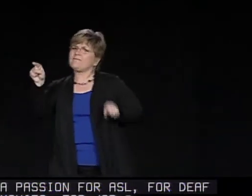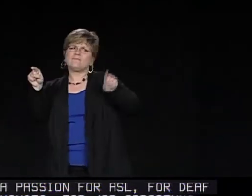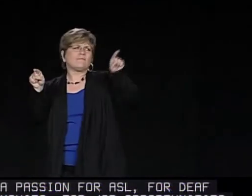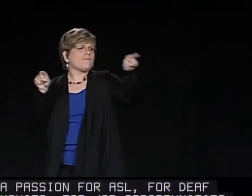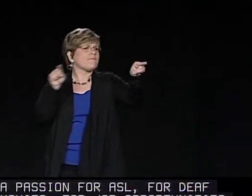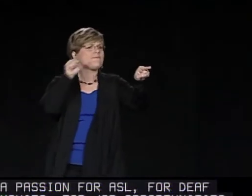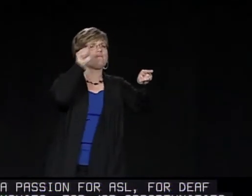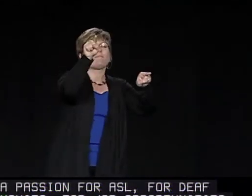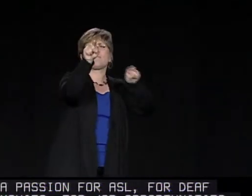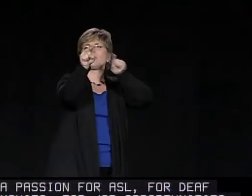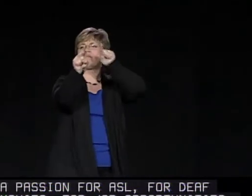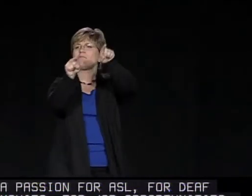for senior citizens.